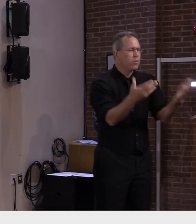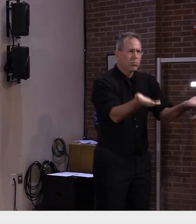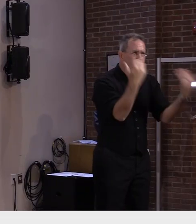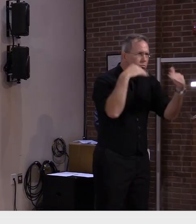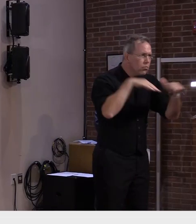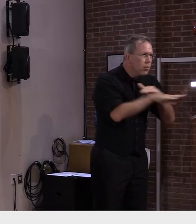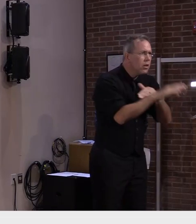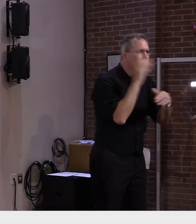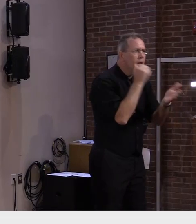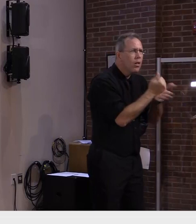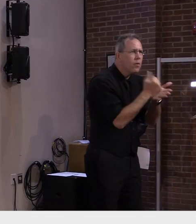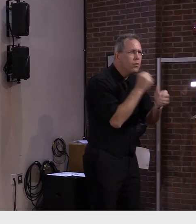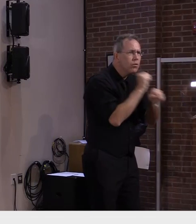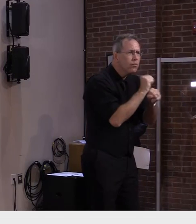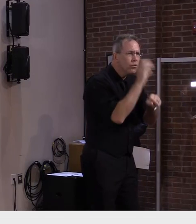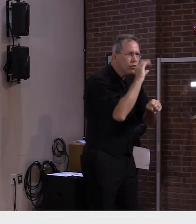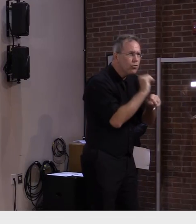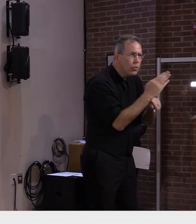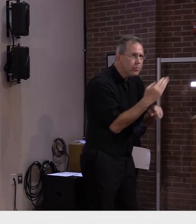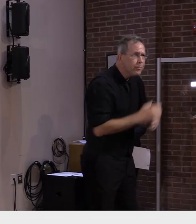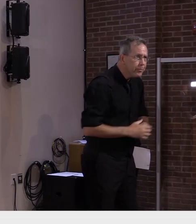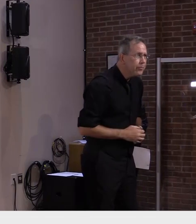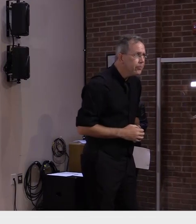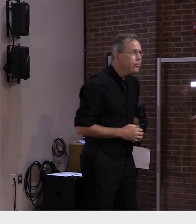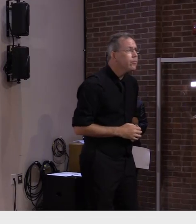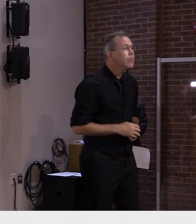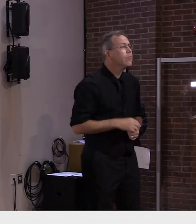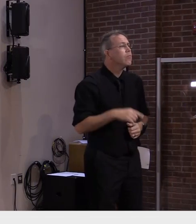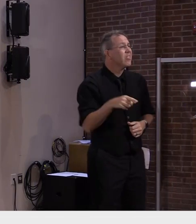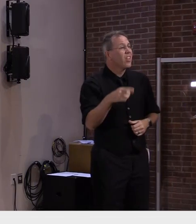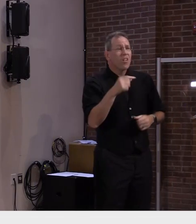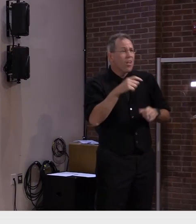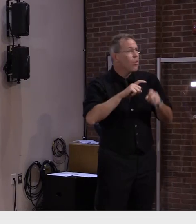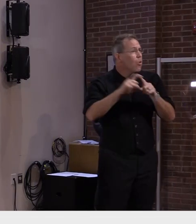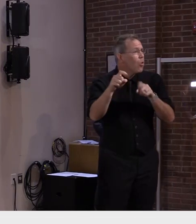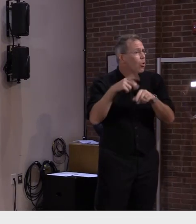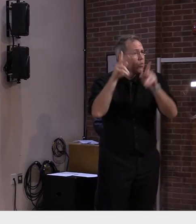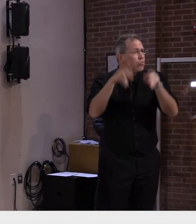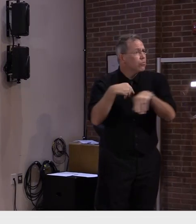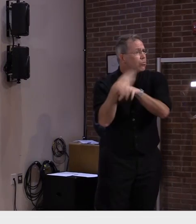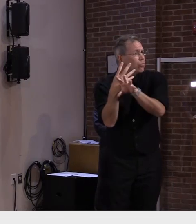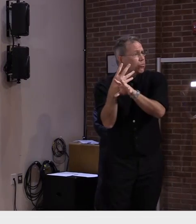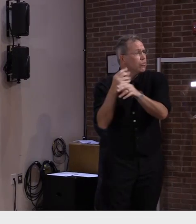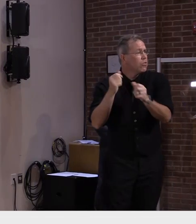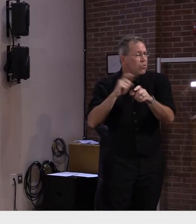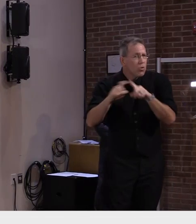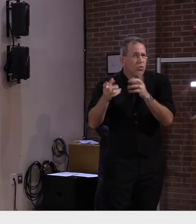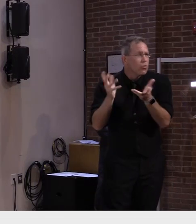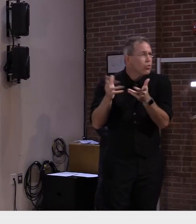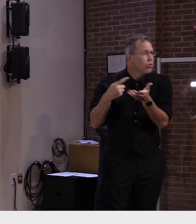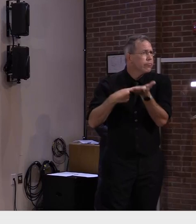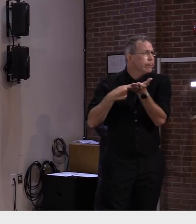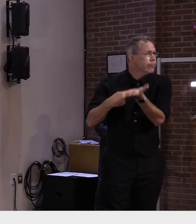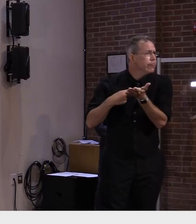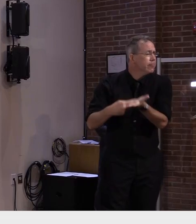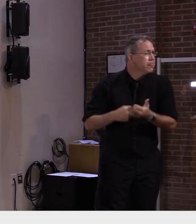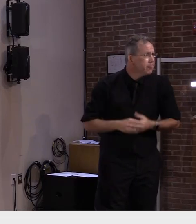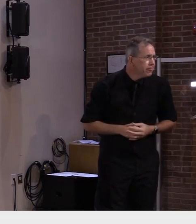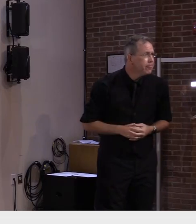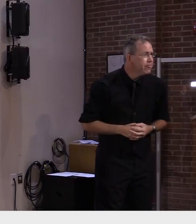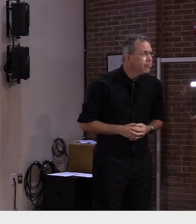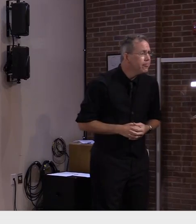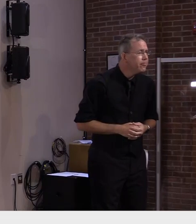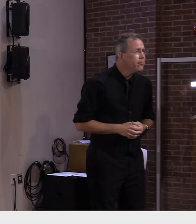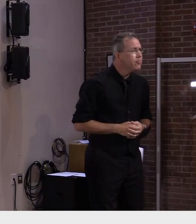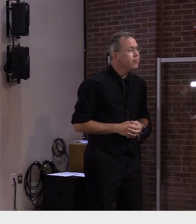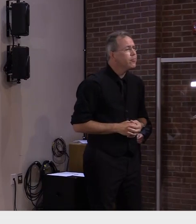specialists are ready to assist you with your job placement efforts and various training opportunities there are currently more than